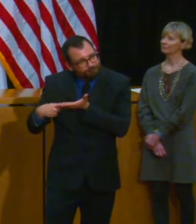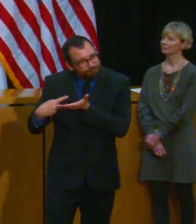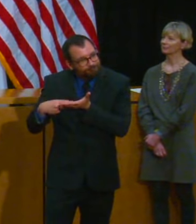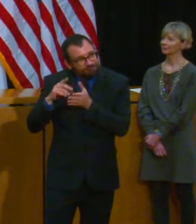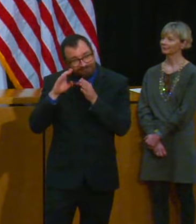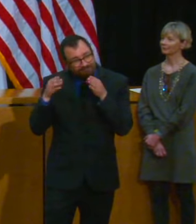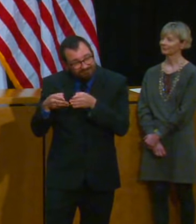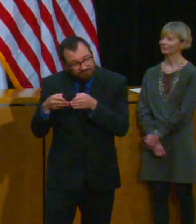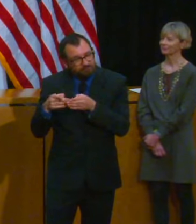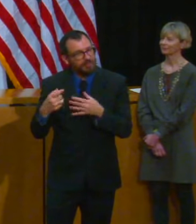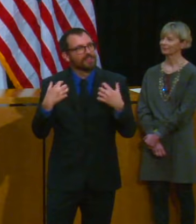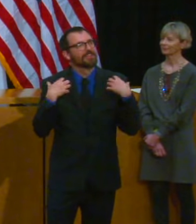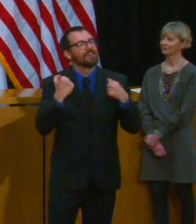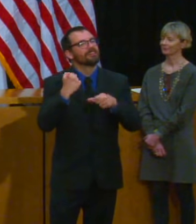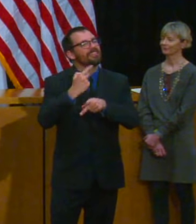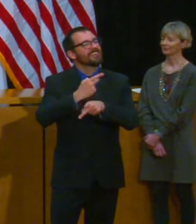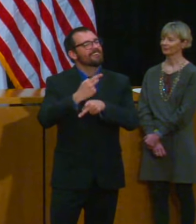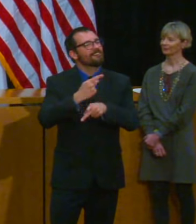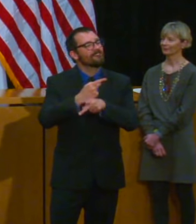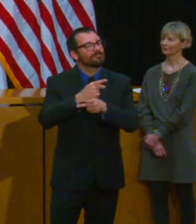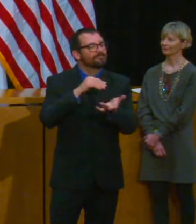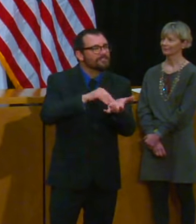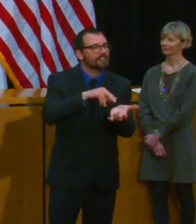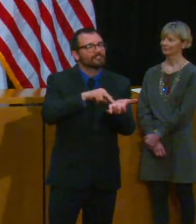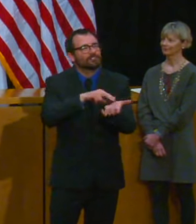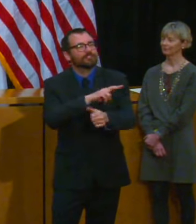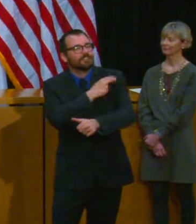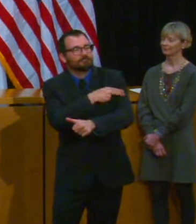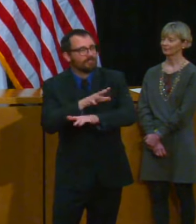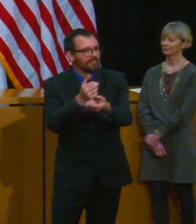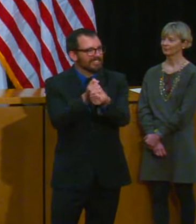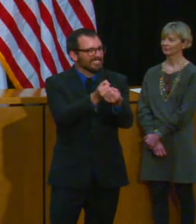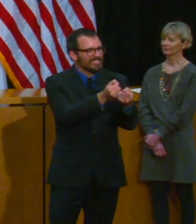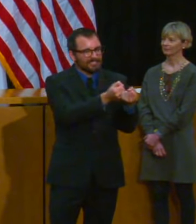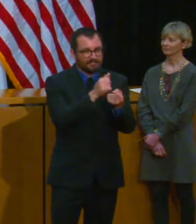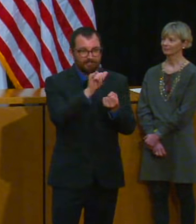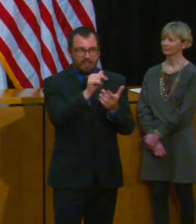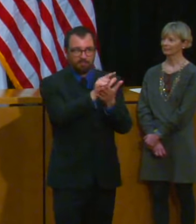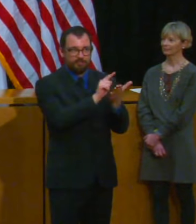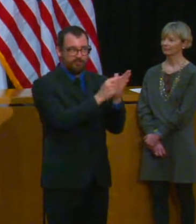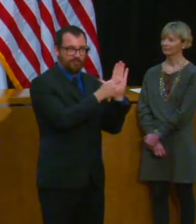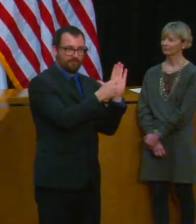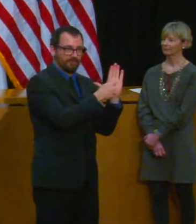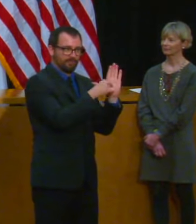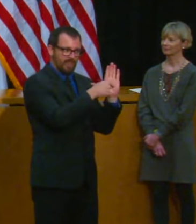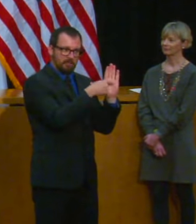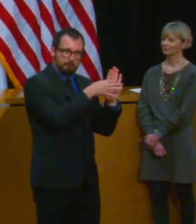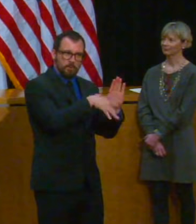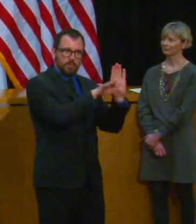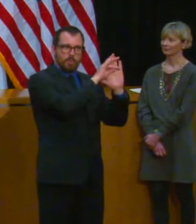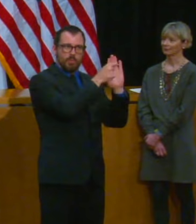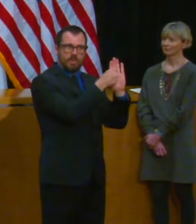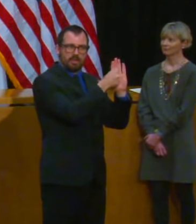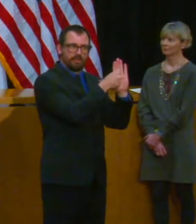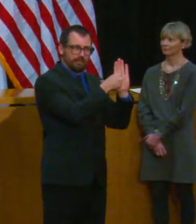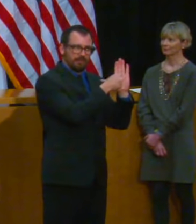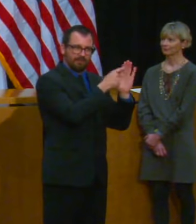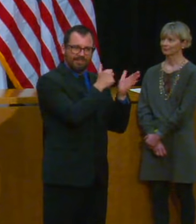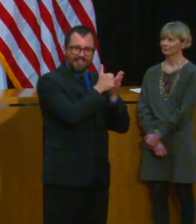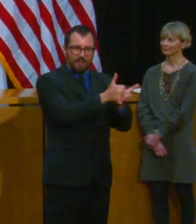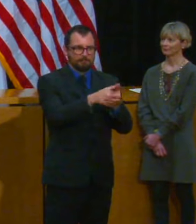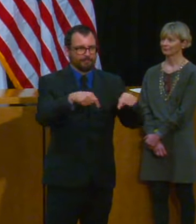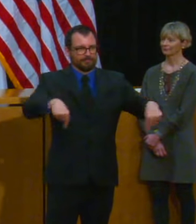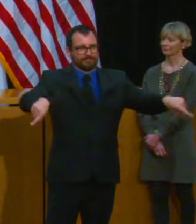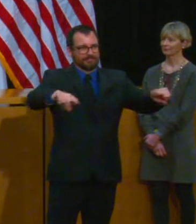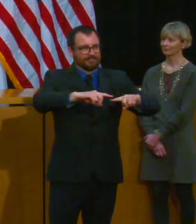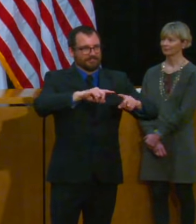positive response that would have dealt with a lot of important issues in Massachusetts around healthcare that obviously for